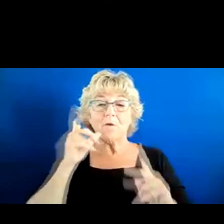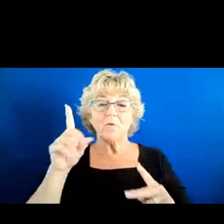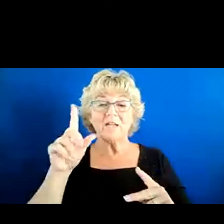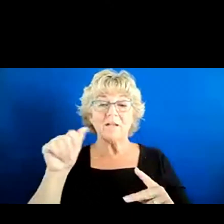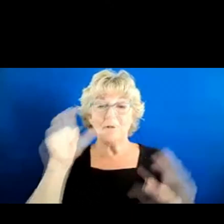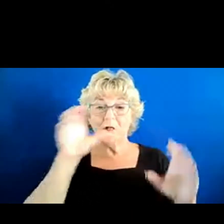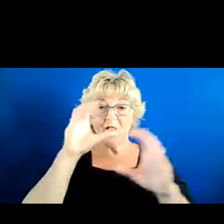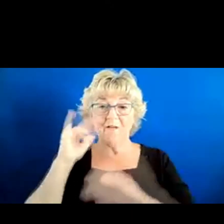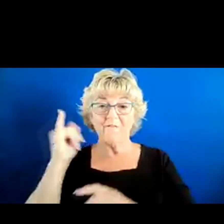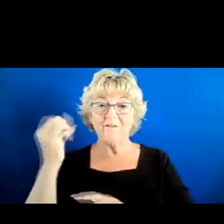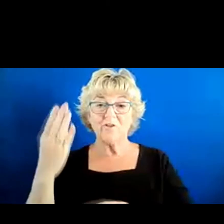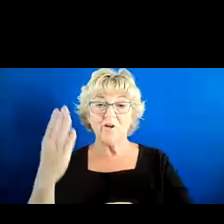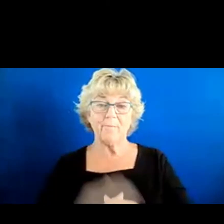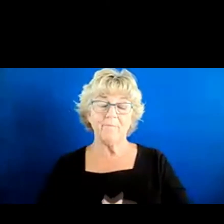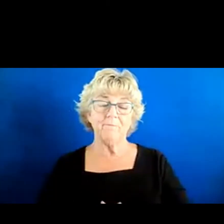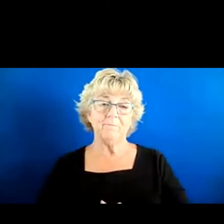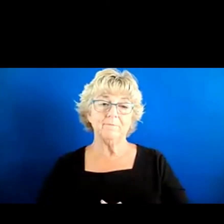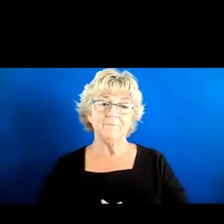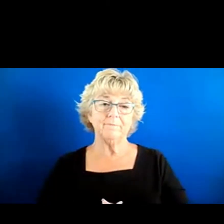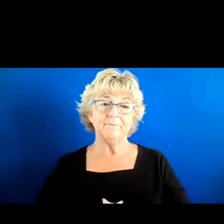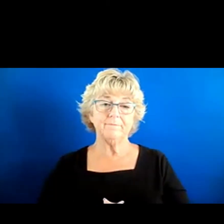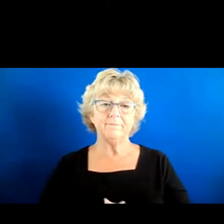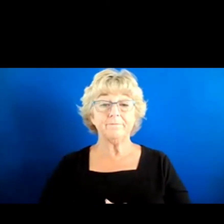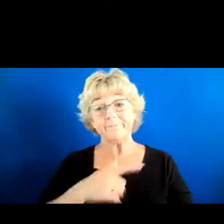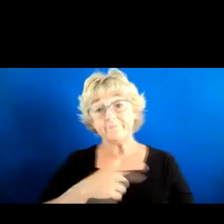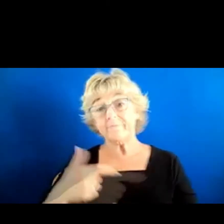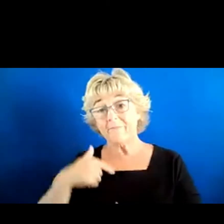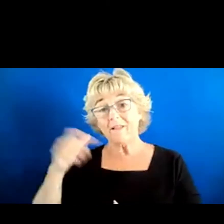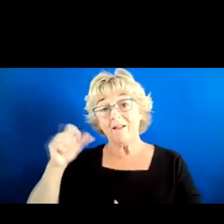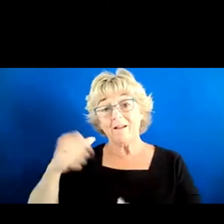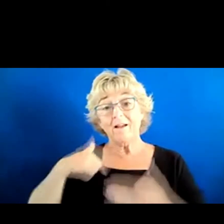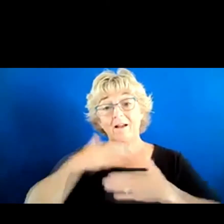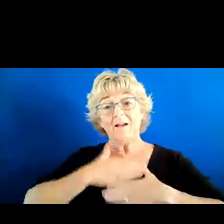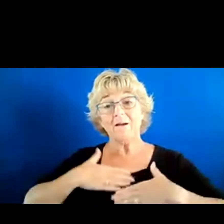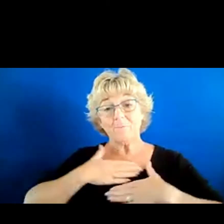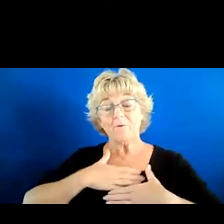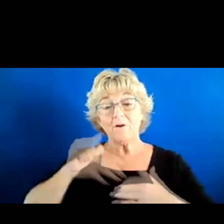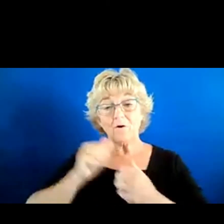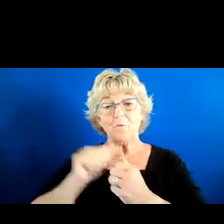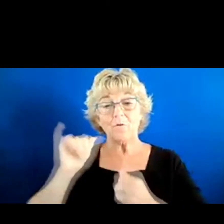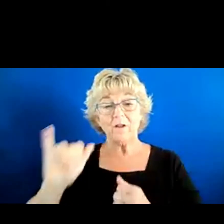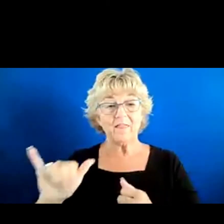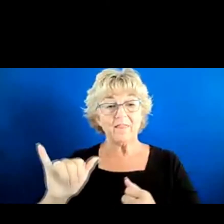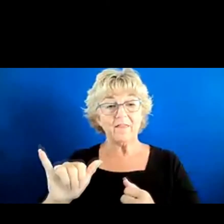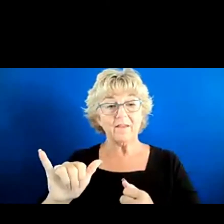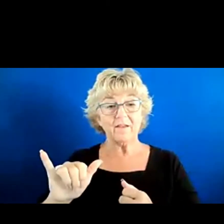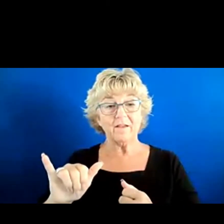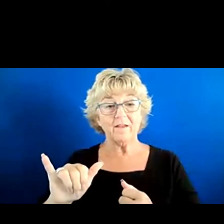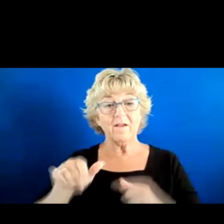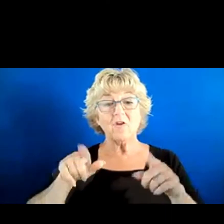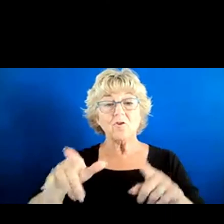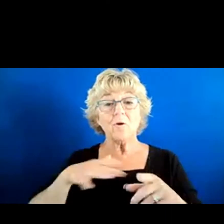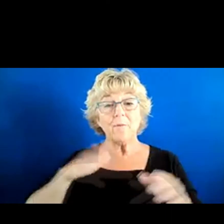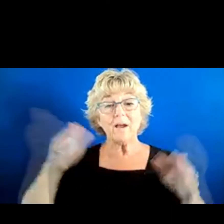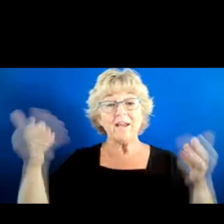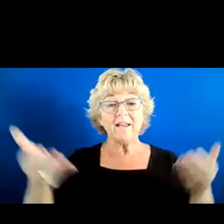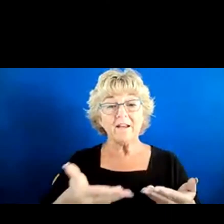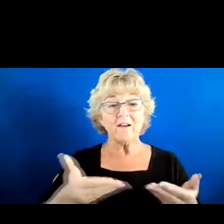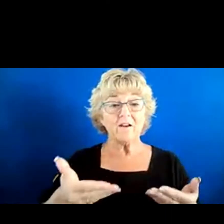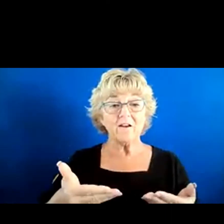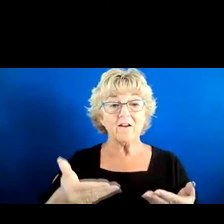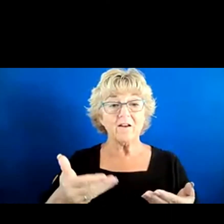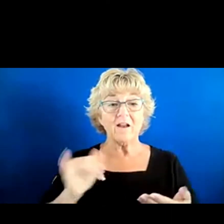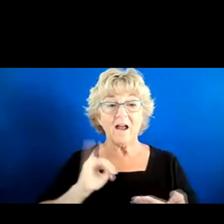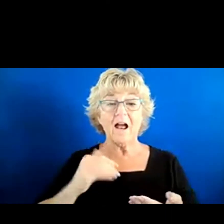appreciate that perspective. I guess, you know, as was mentioned by Bobby in my introduction, you know, I have lived experience